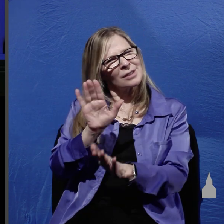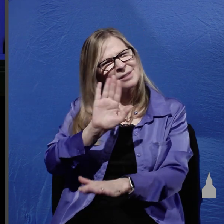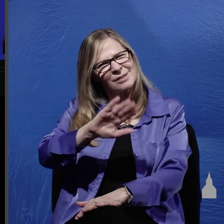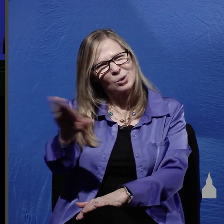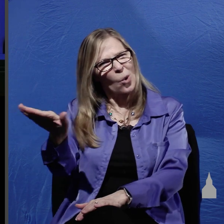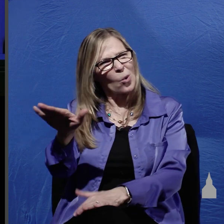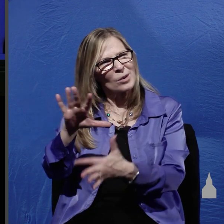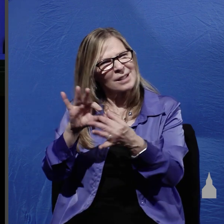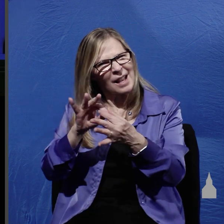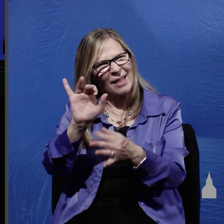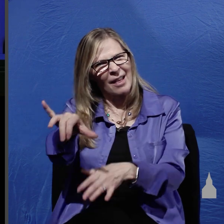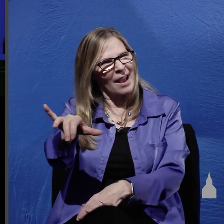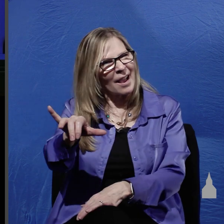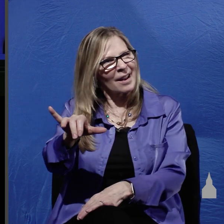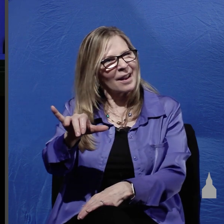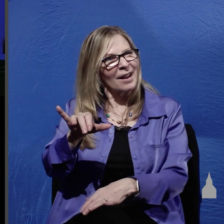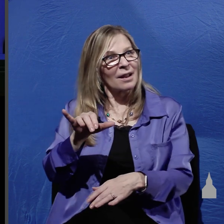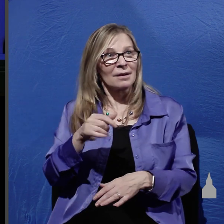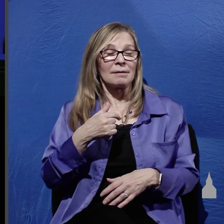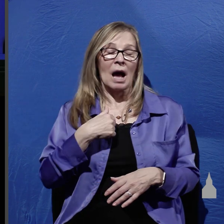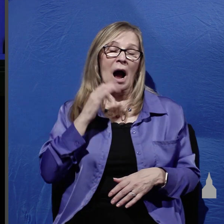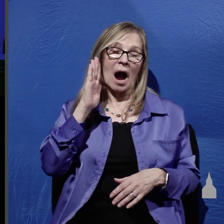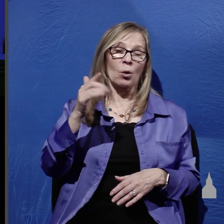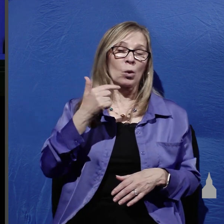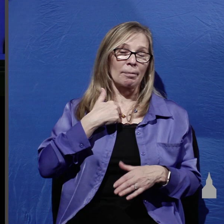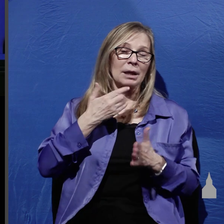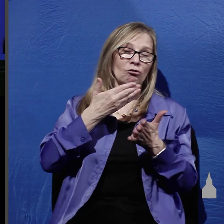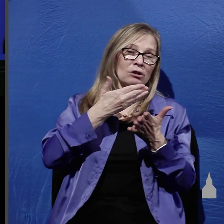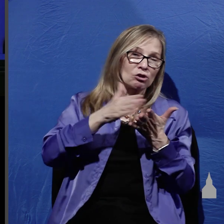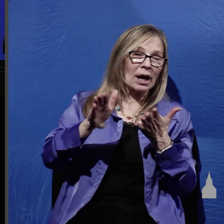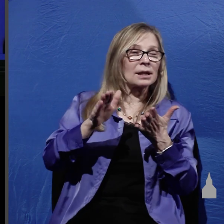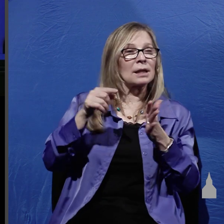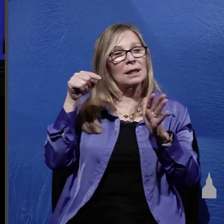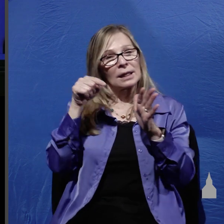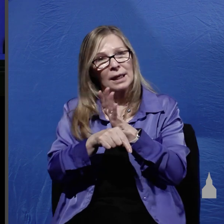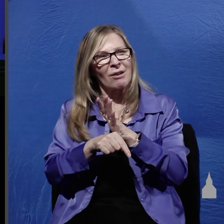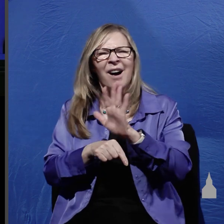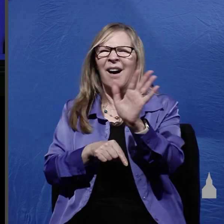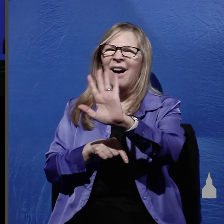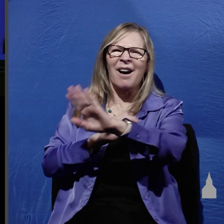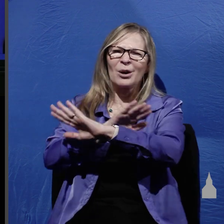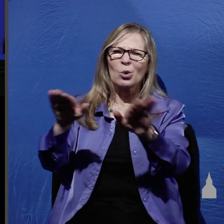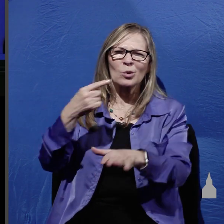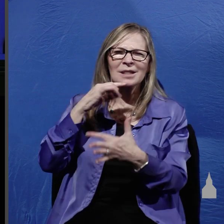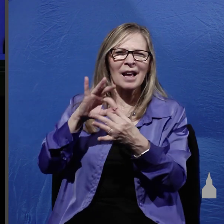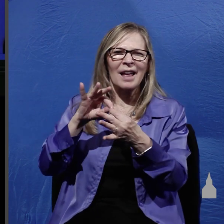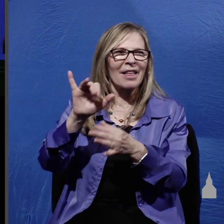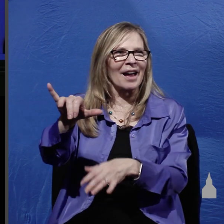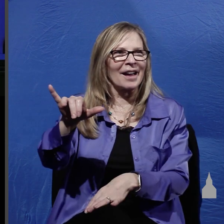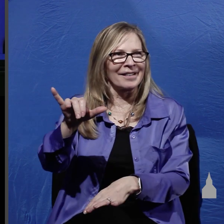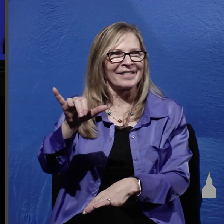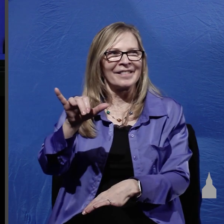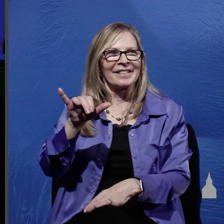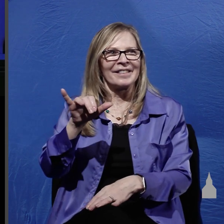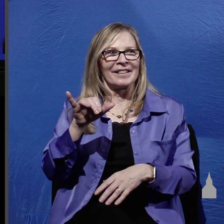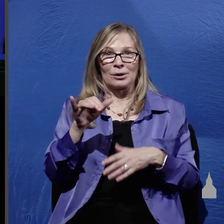about being rejected about being killed about rising from the dead and so in spite of telling them making it very clear